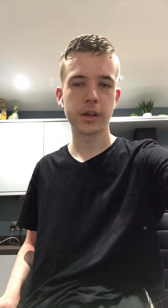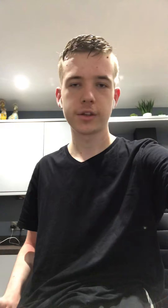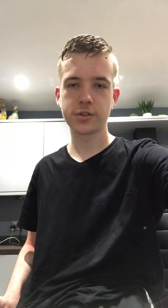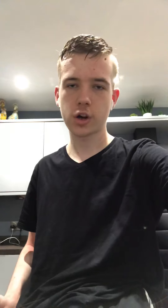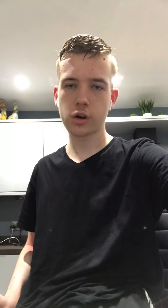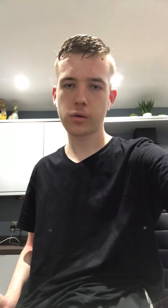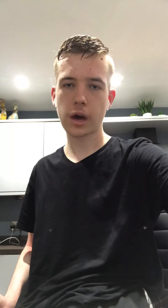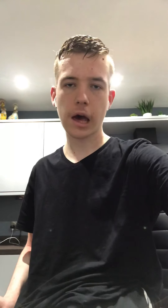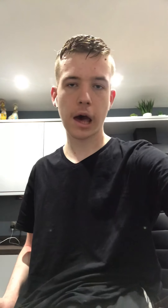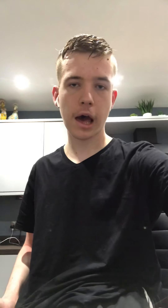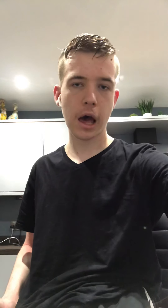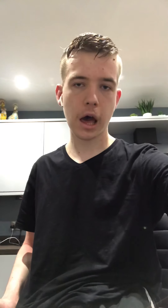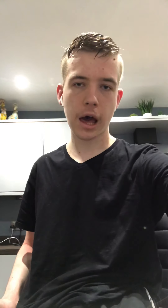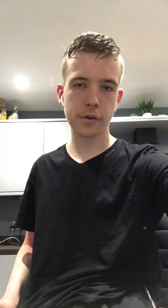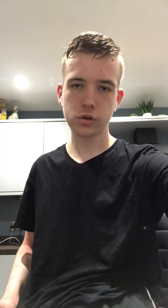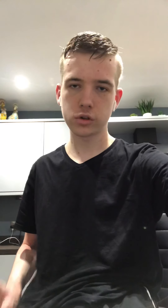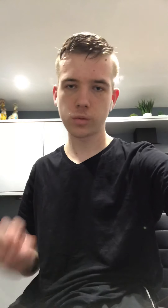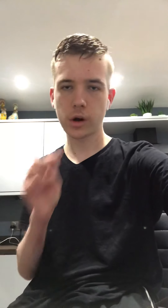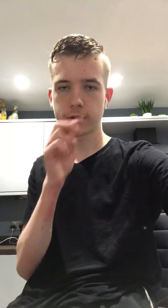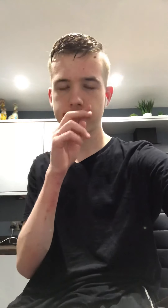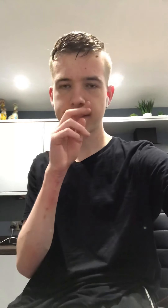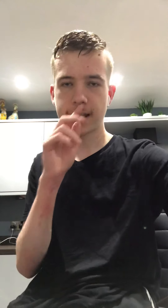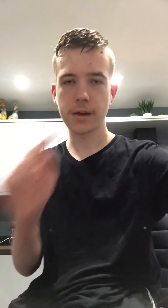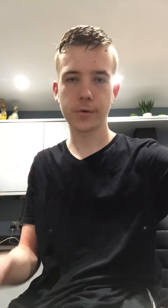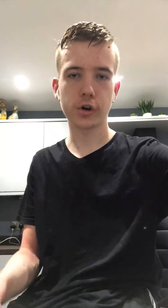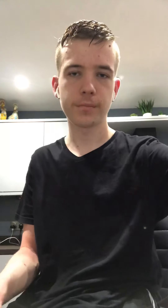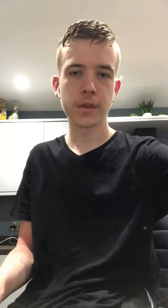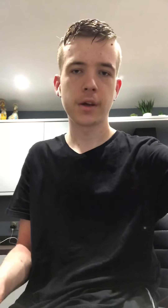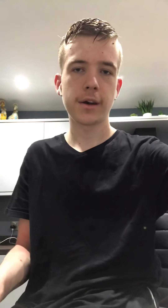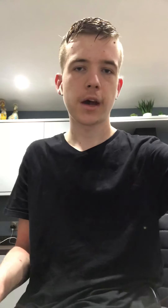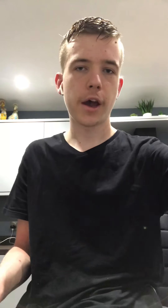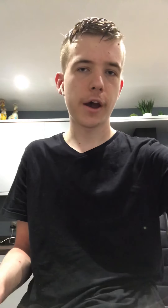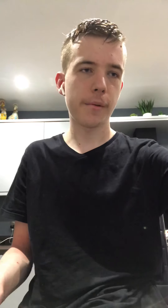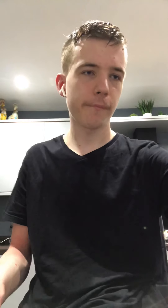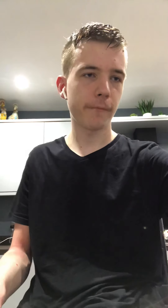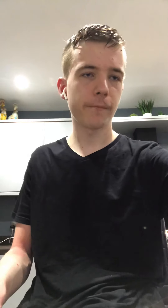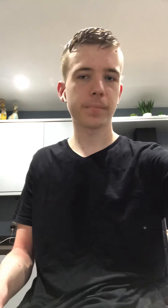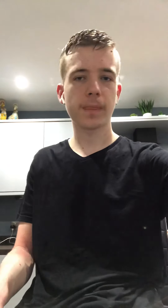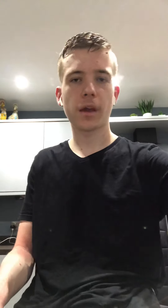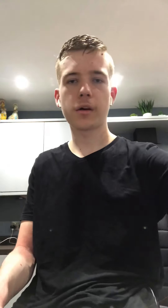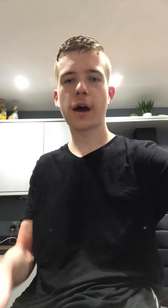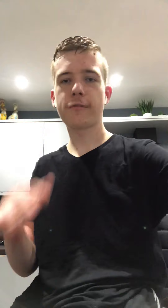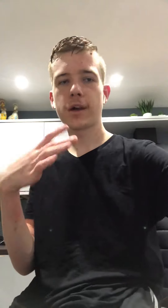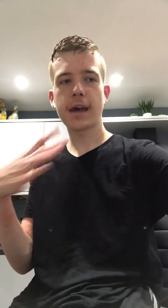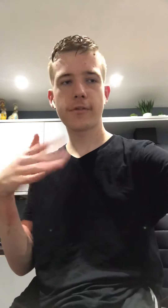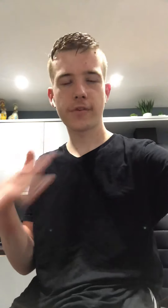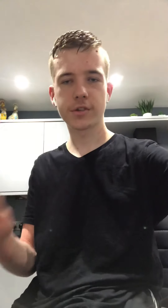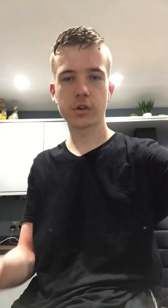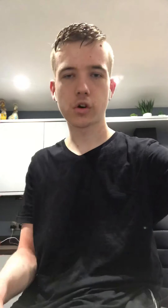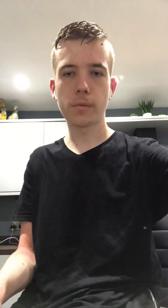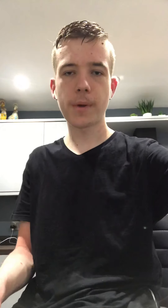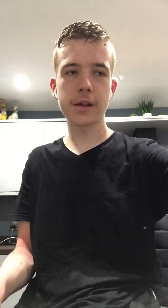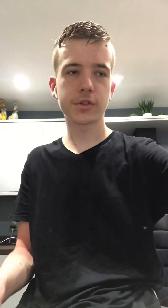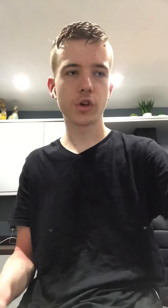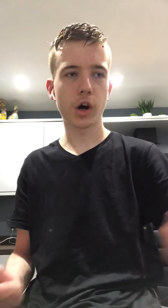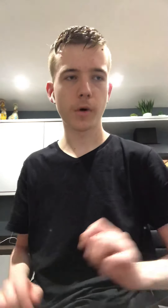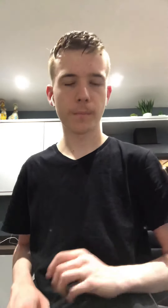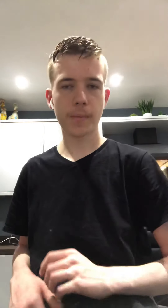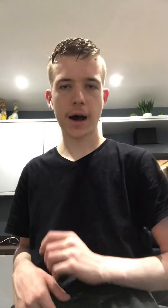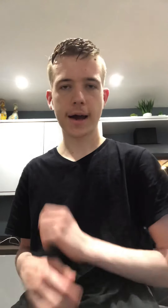So I don't know what to say but I think everything's going to go back to normal by